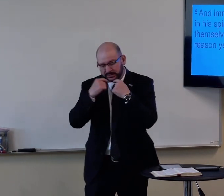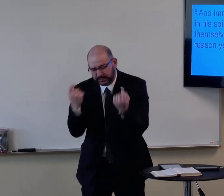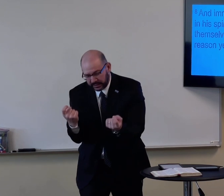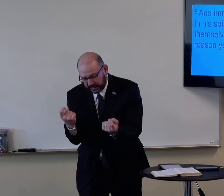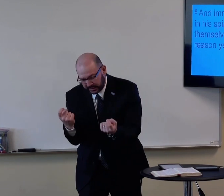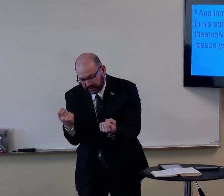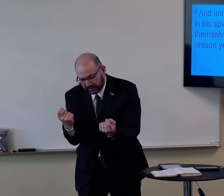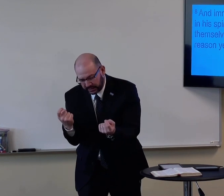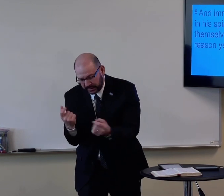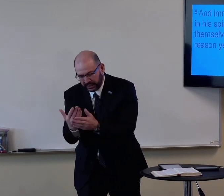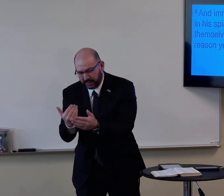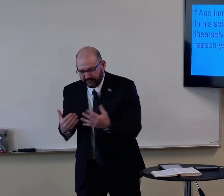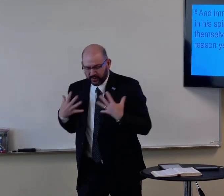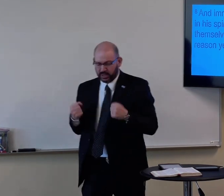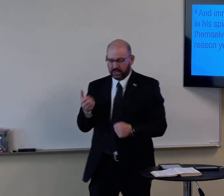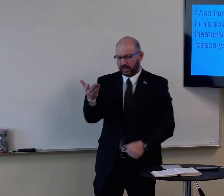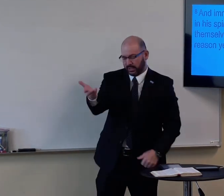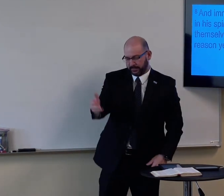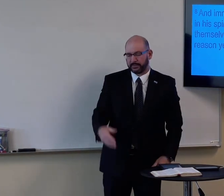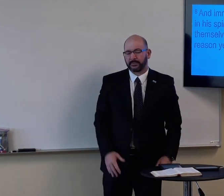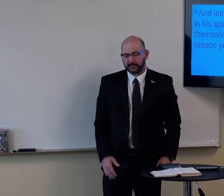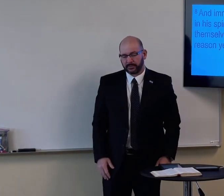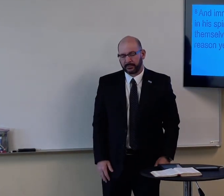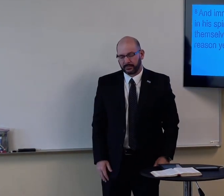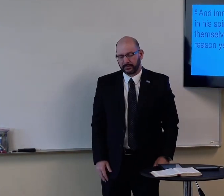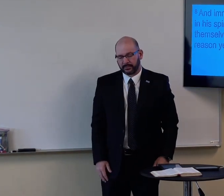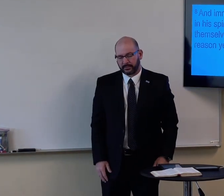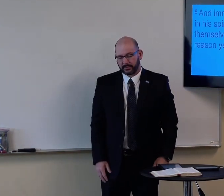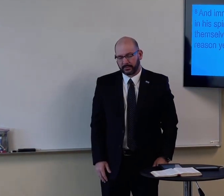Jesus forgave this man's sin first before healing him.